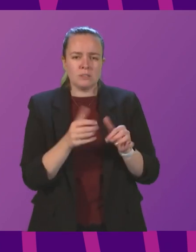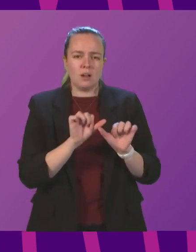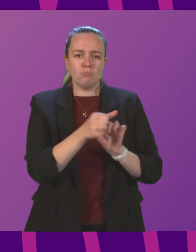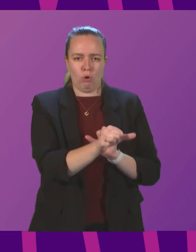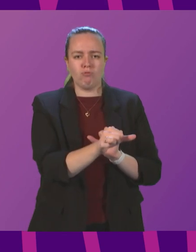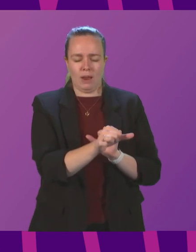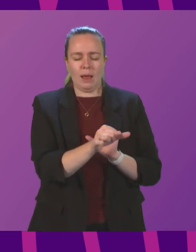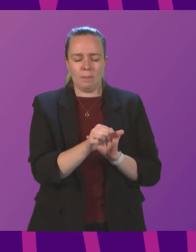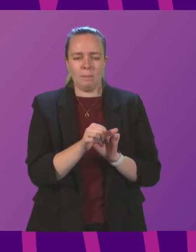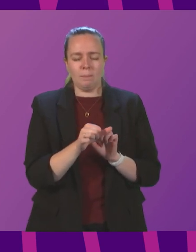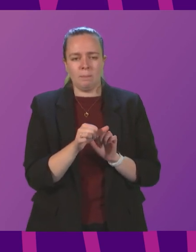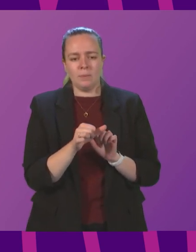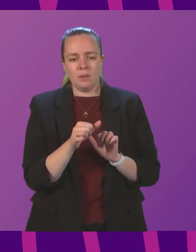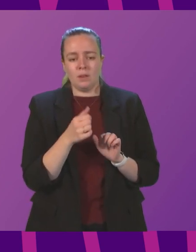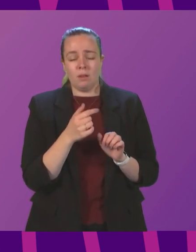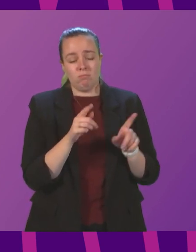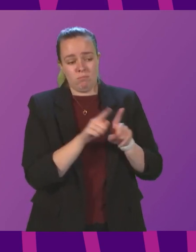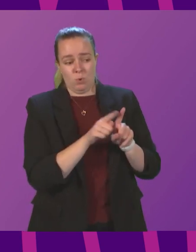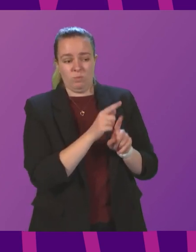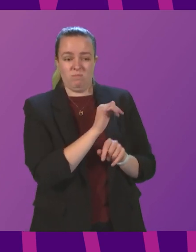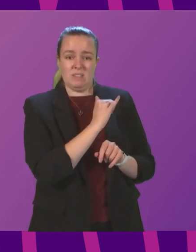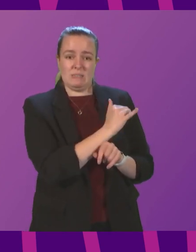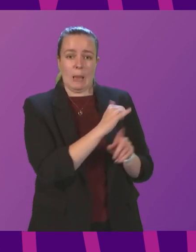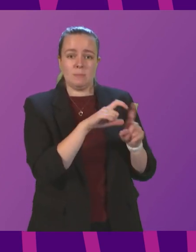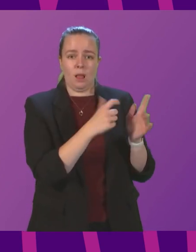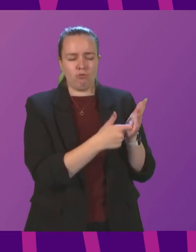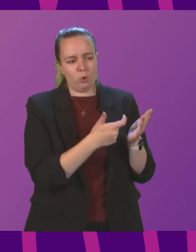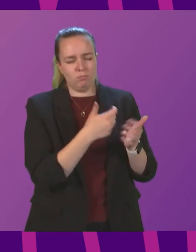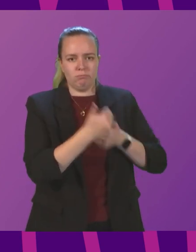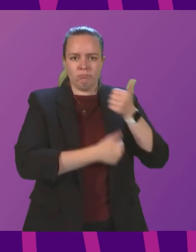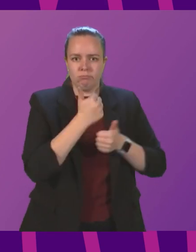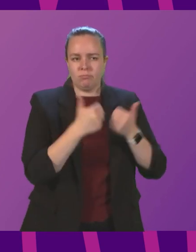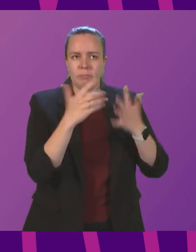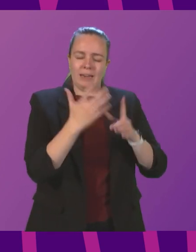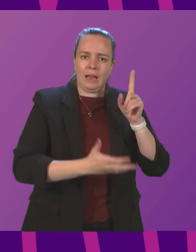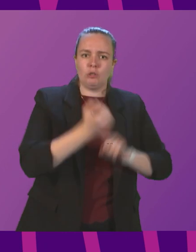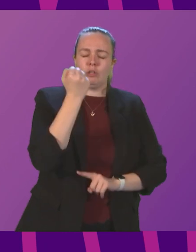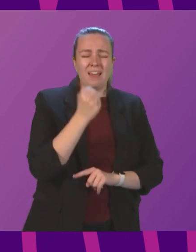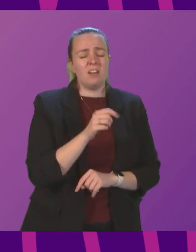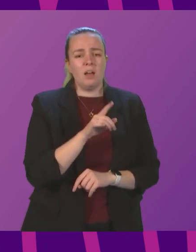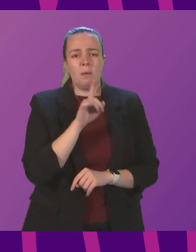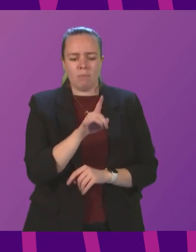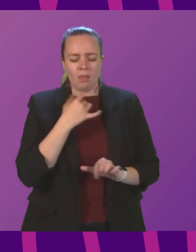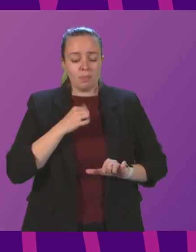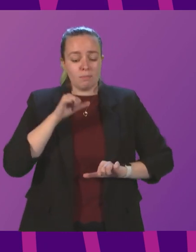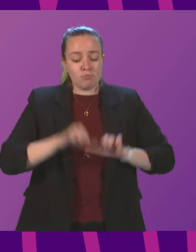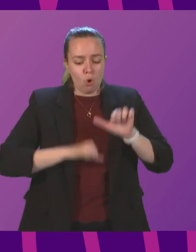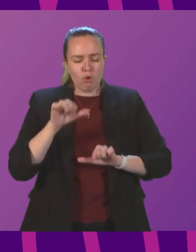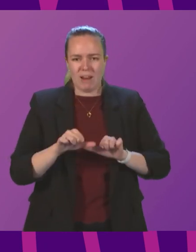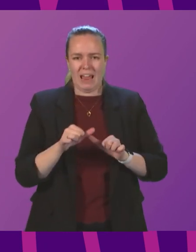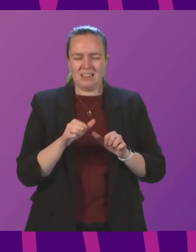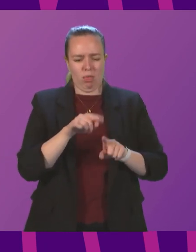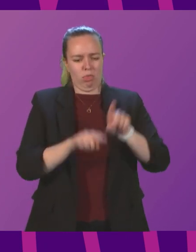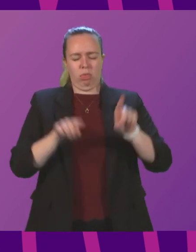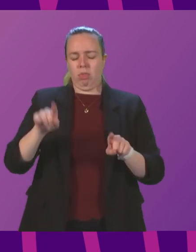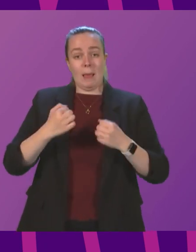share the welcome and the landmark that we have reached with that, but the progress of this continues to be variable.